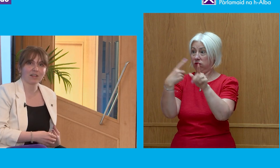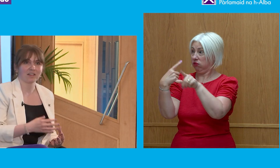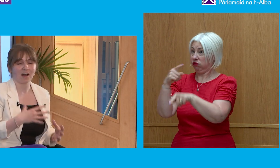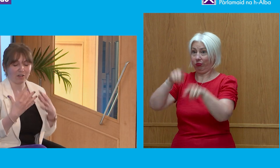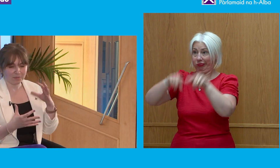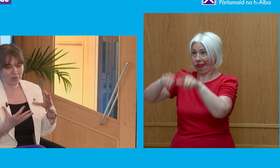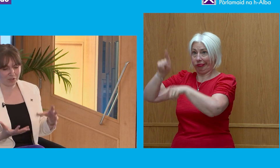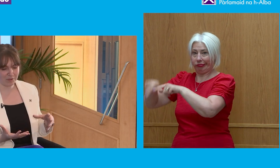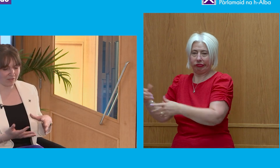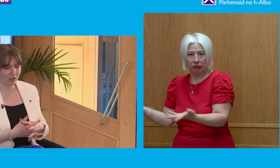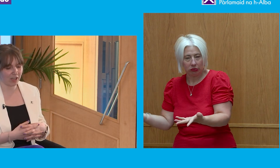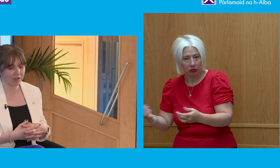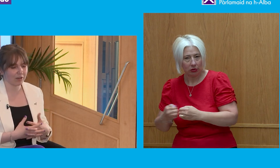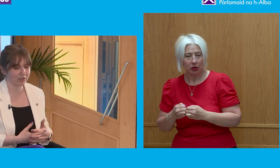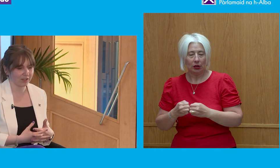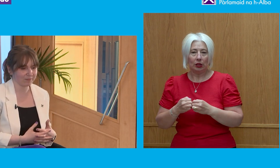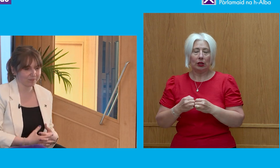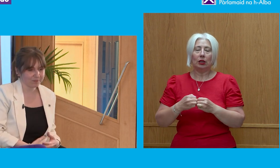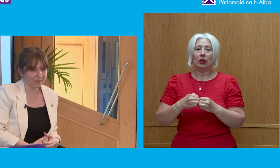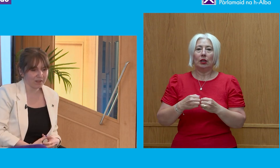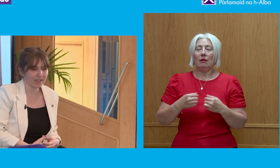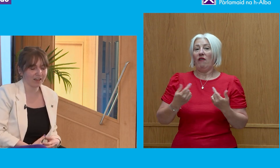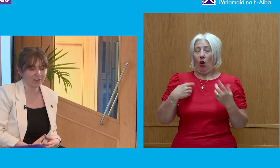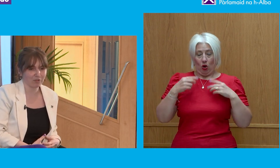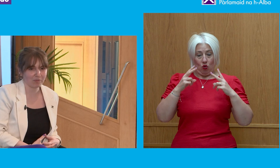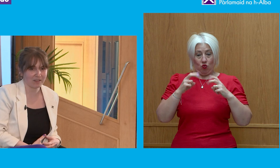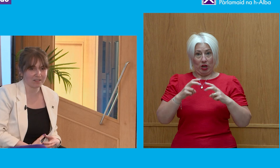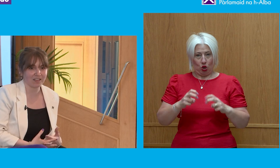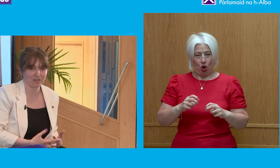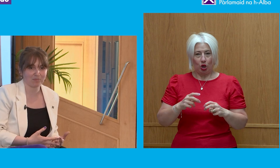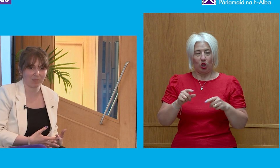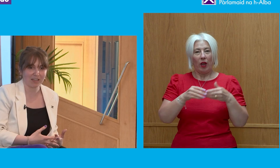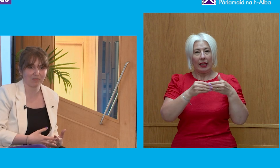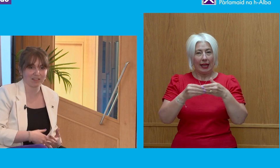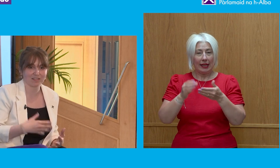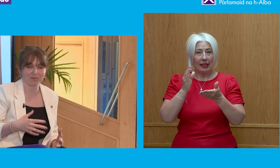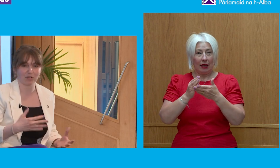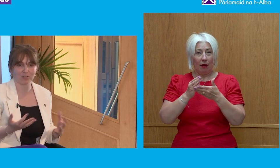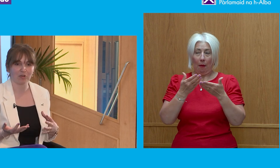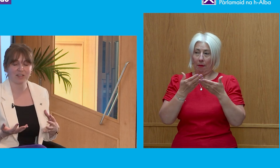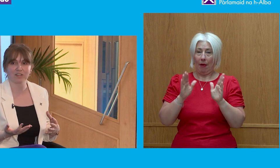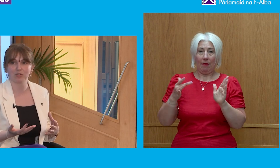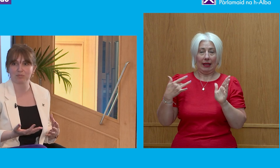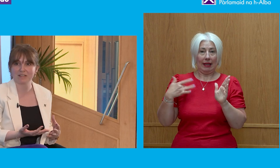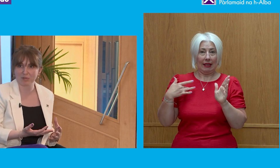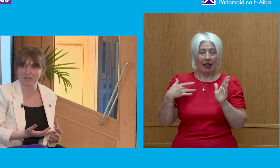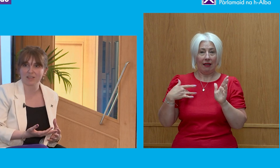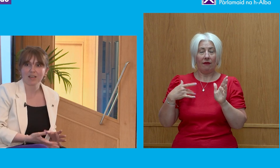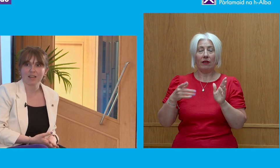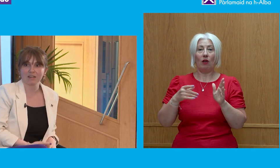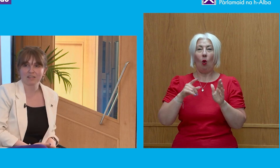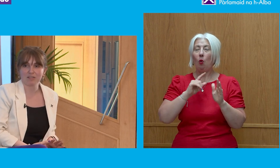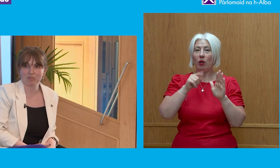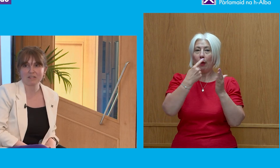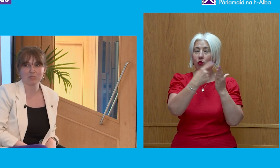the thing that we specifically look at that I would take guidance from are the standards of public life, also known as the Nolan Principles.